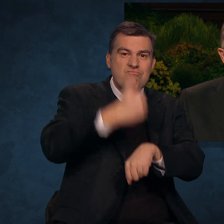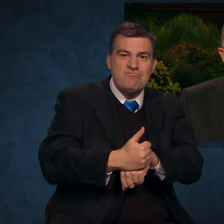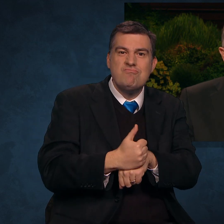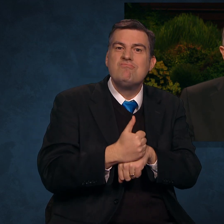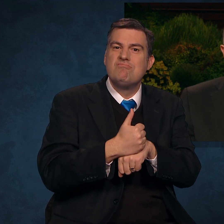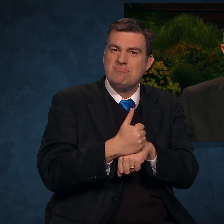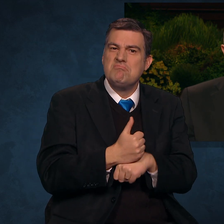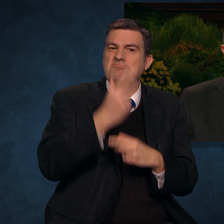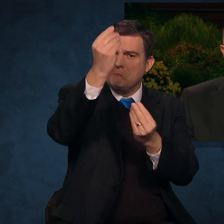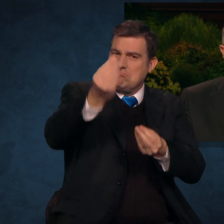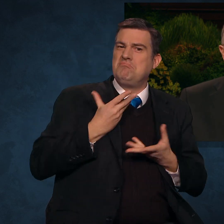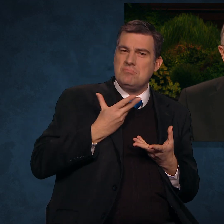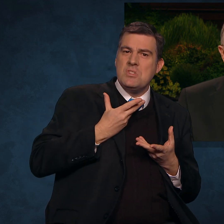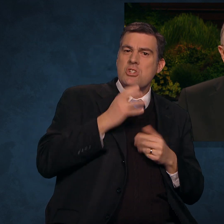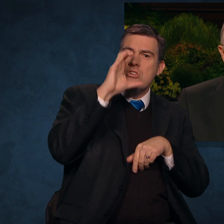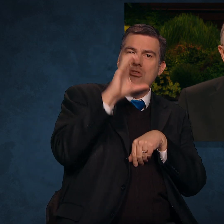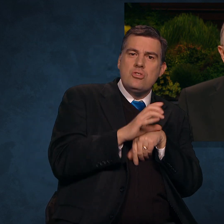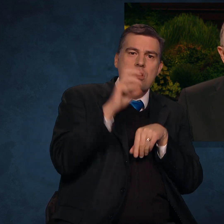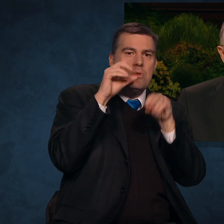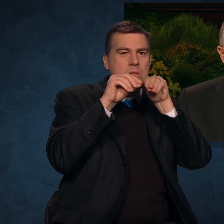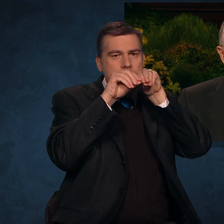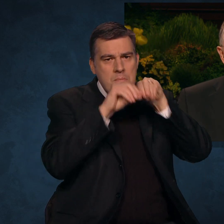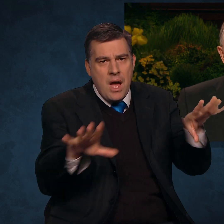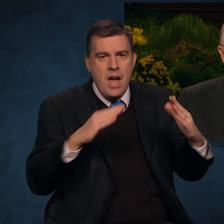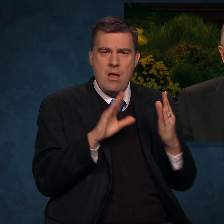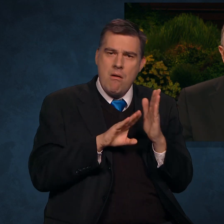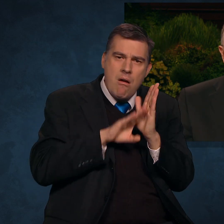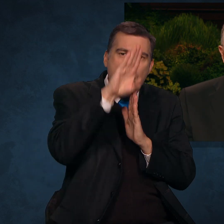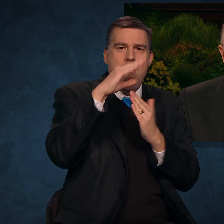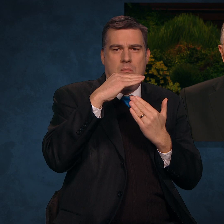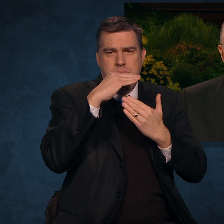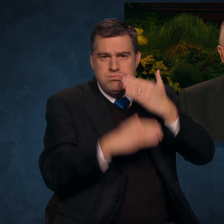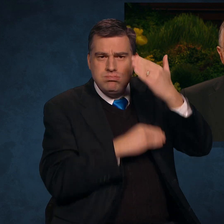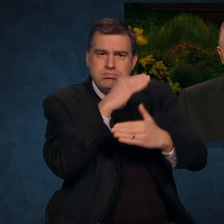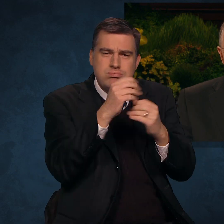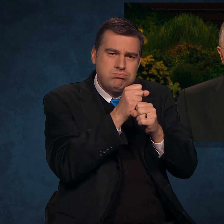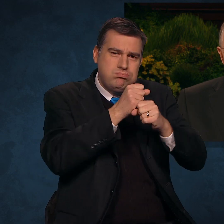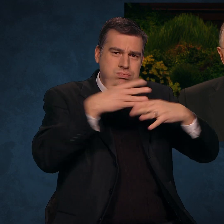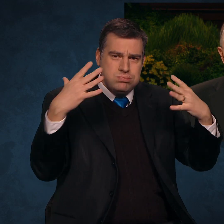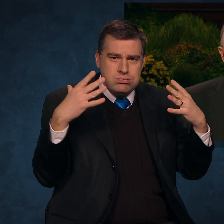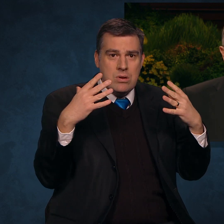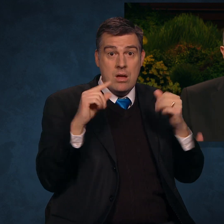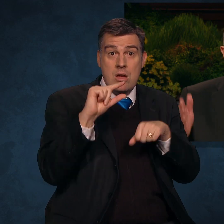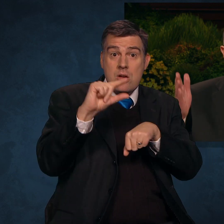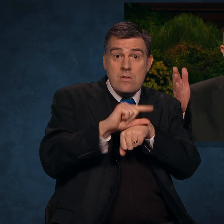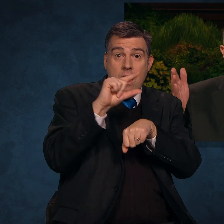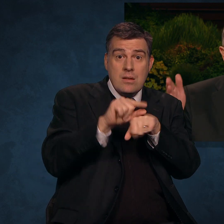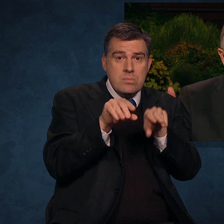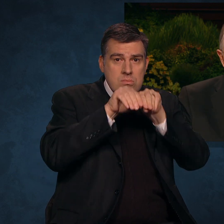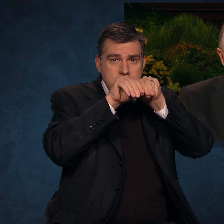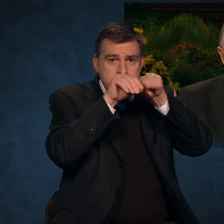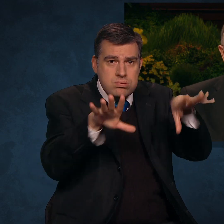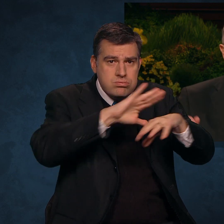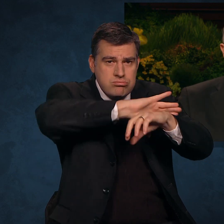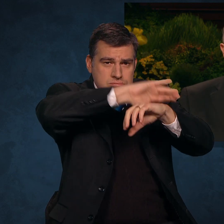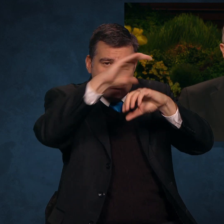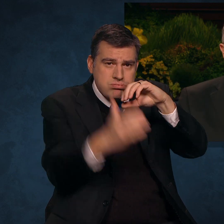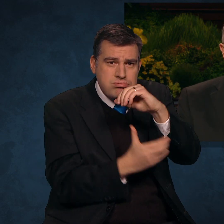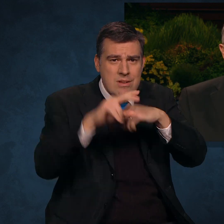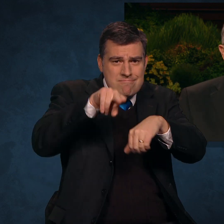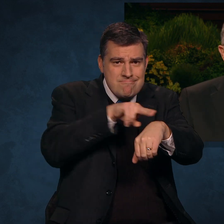that the church would spread, prosper, grow, and extend, and that in proportion